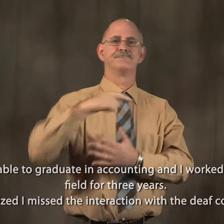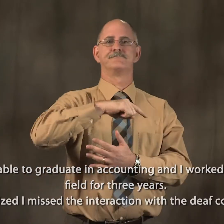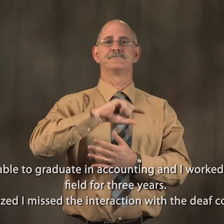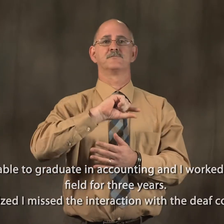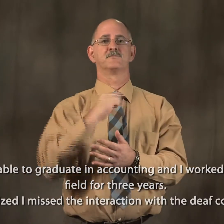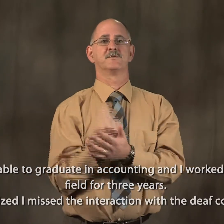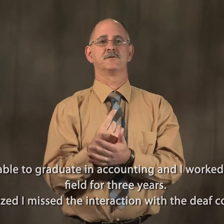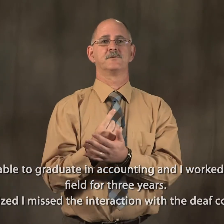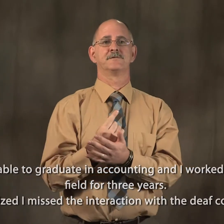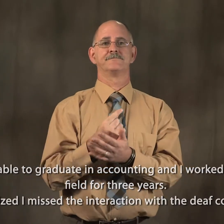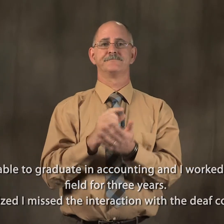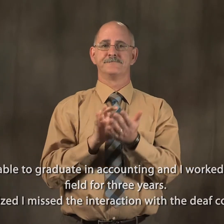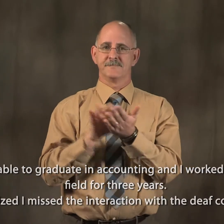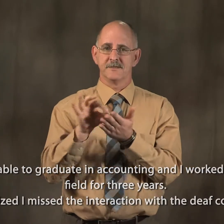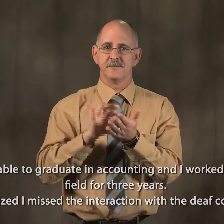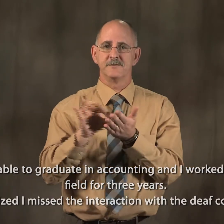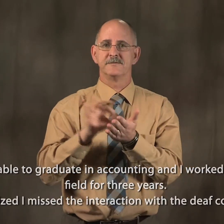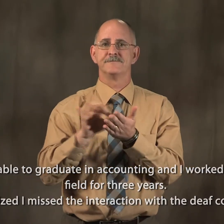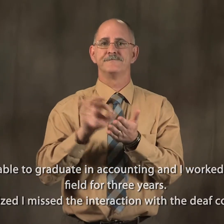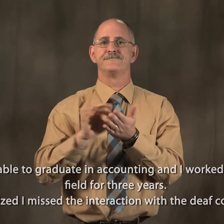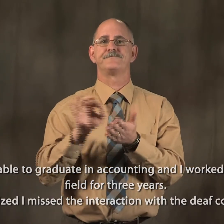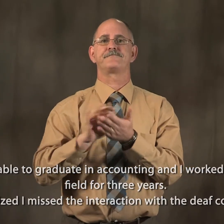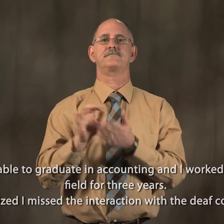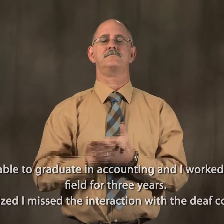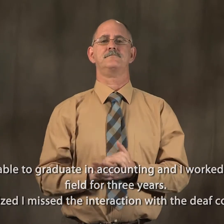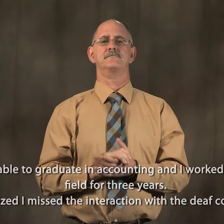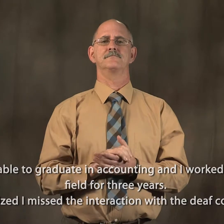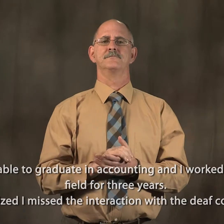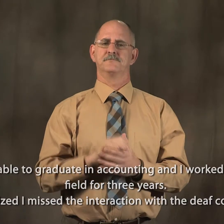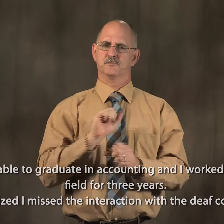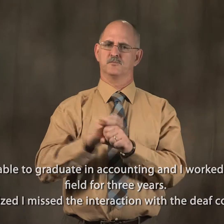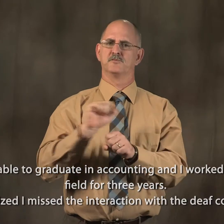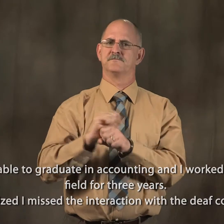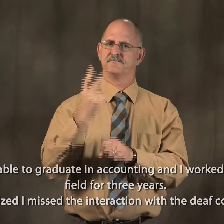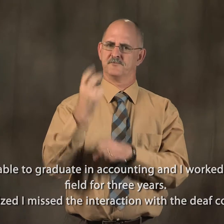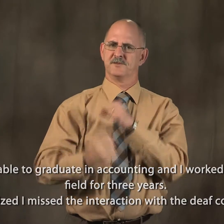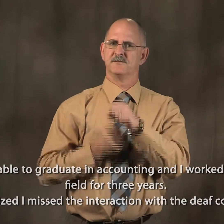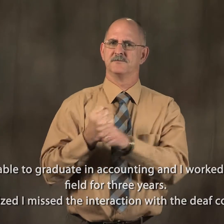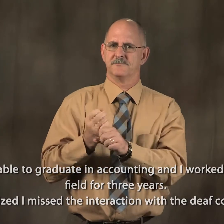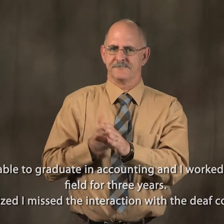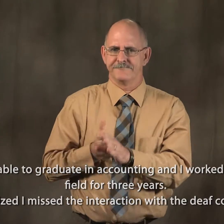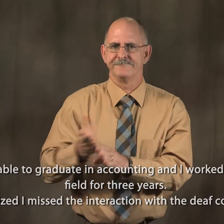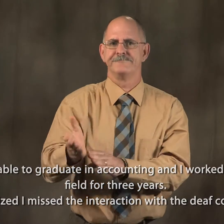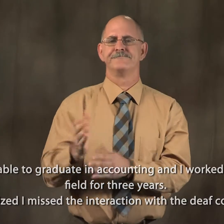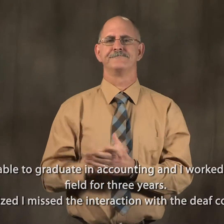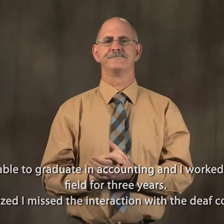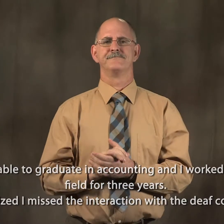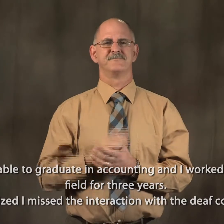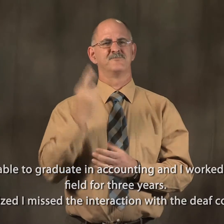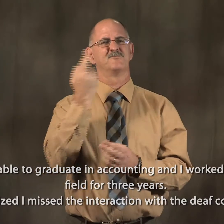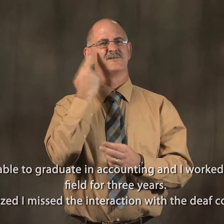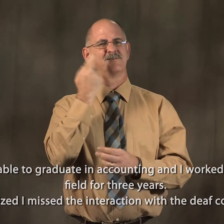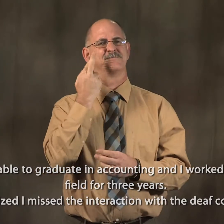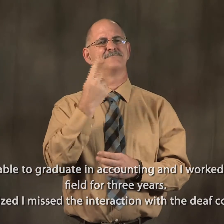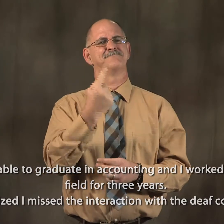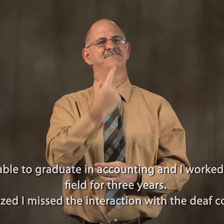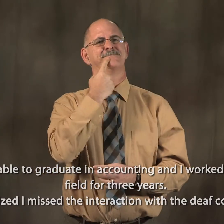I was able to graduate in accounting, and I worked in that field for three years. But I